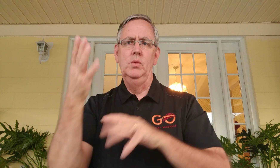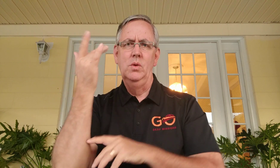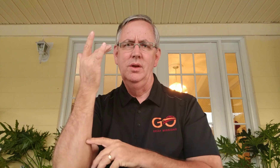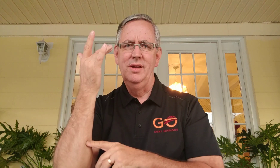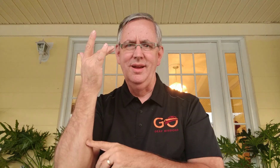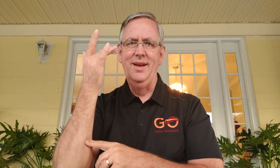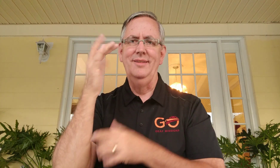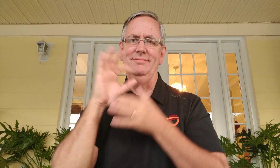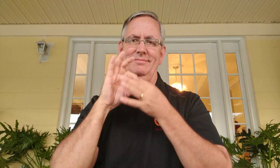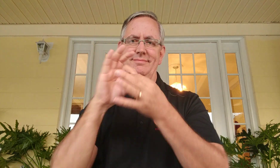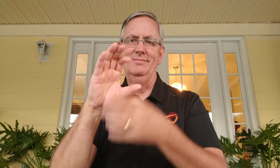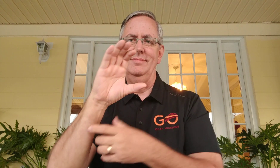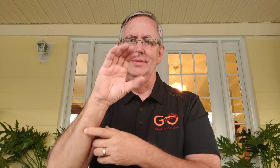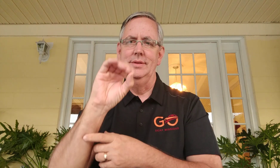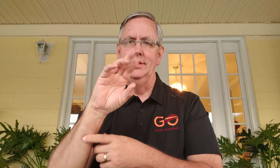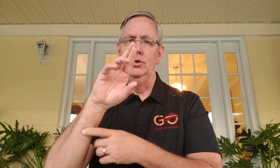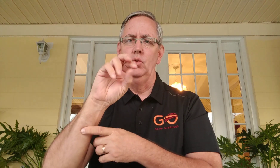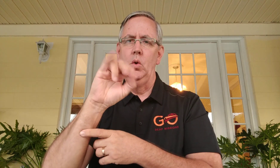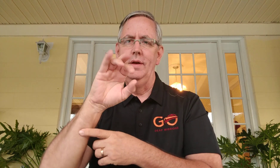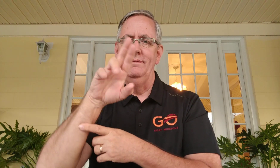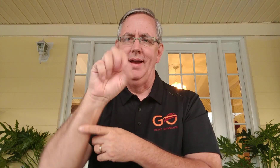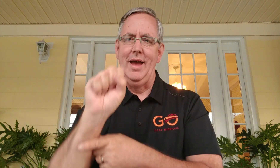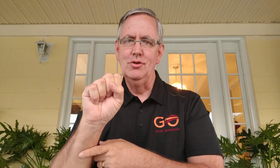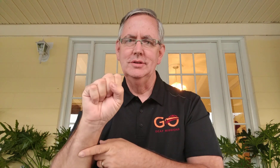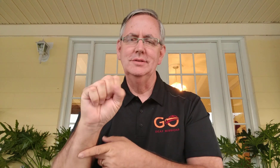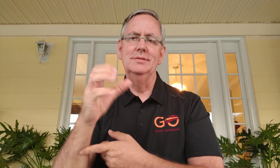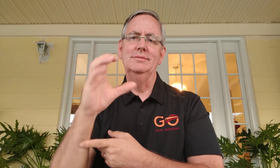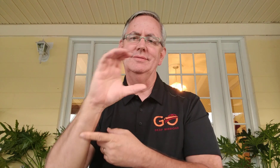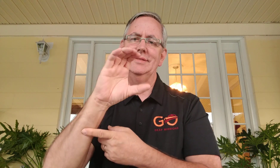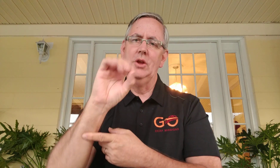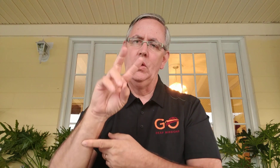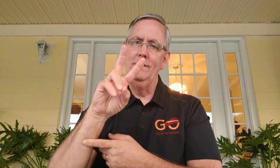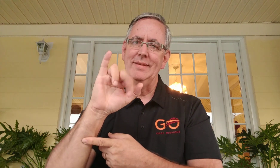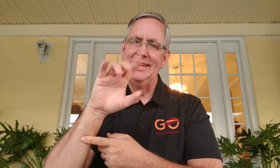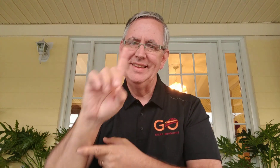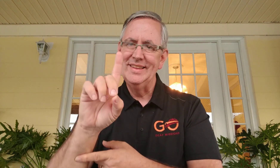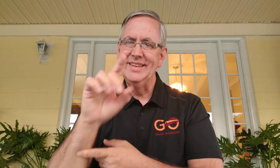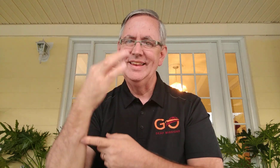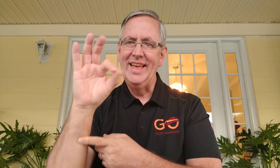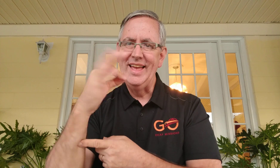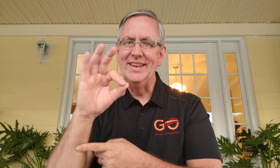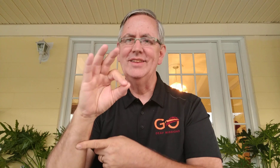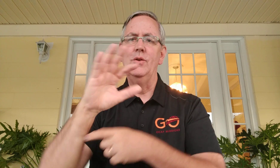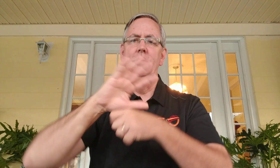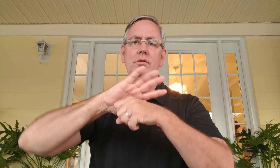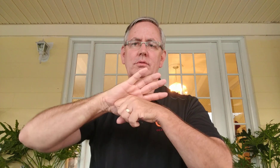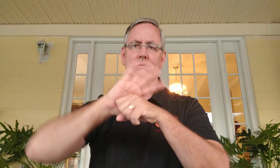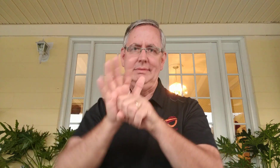in upheaval because of coronavirus, also called COVID-19.